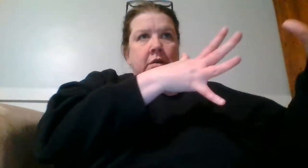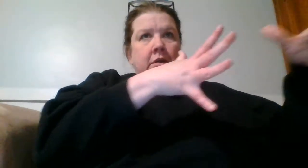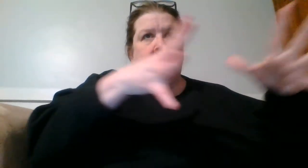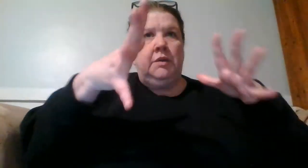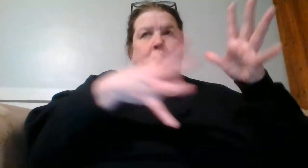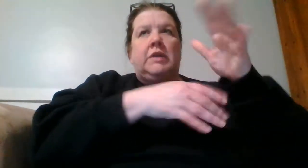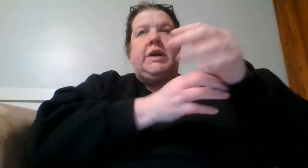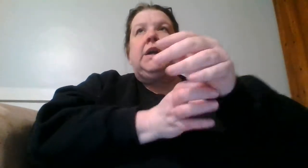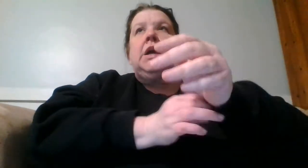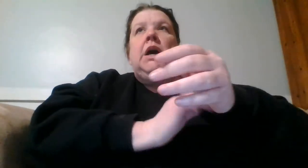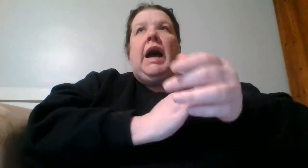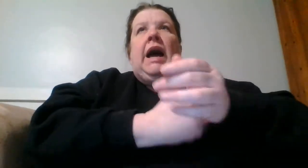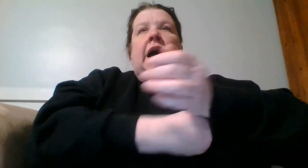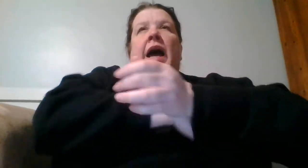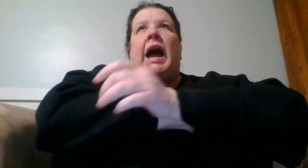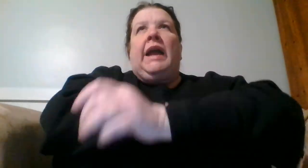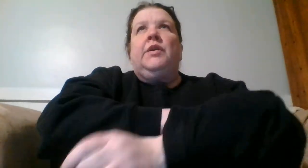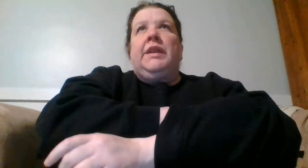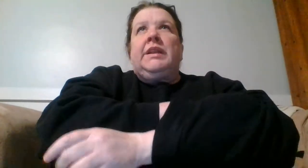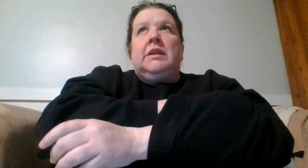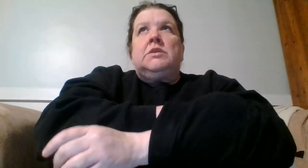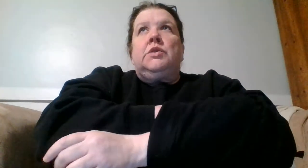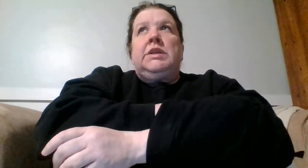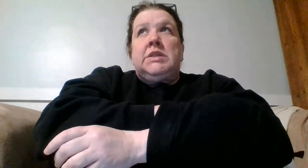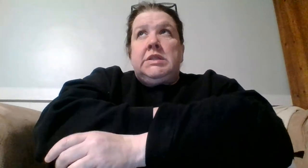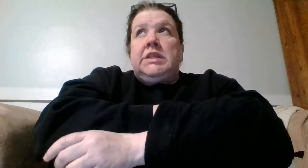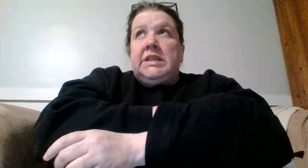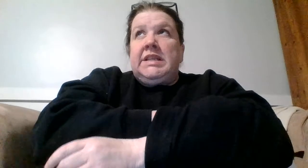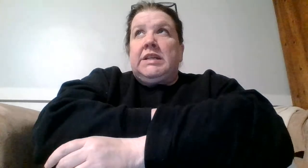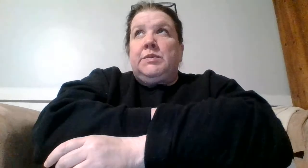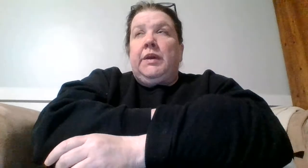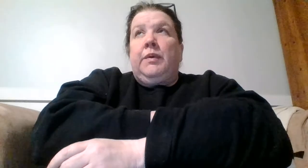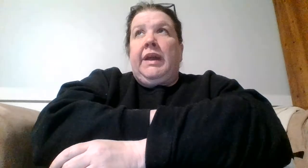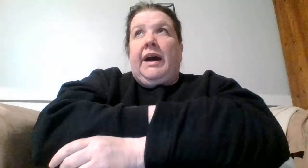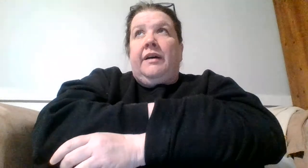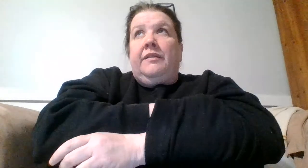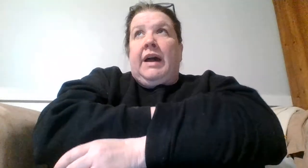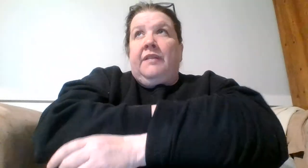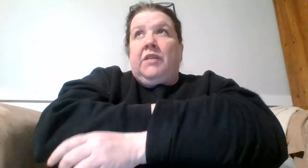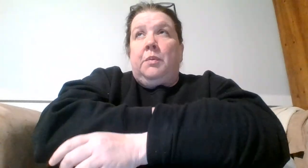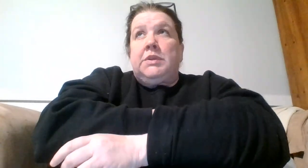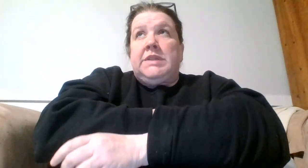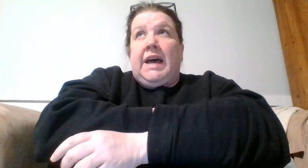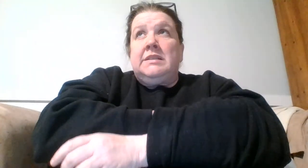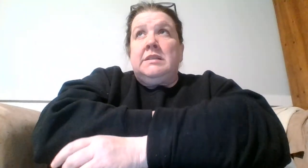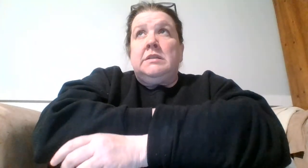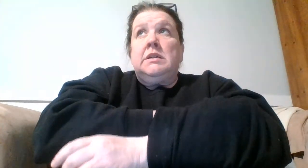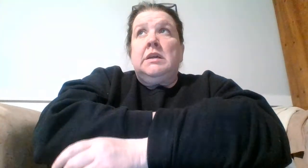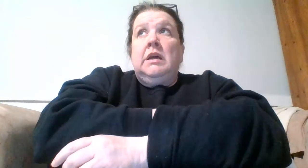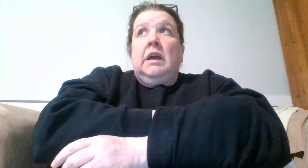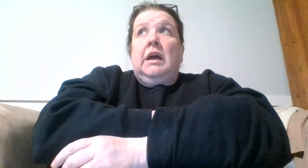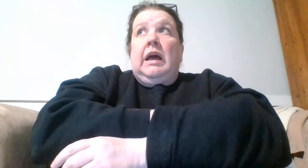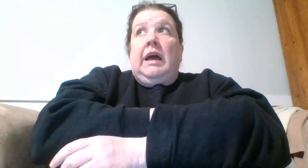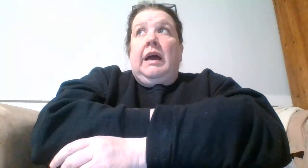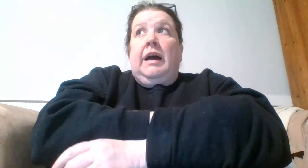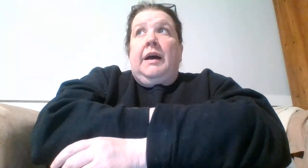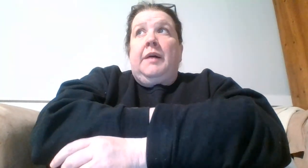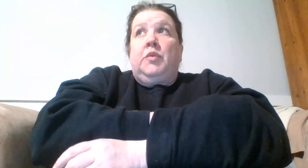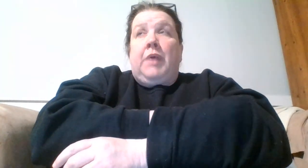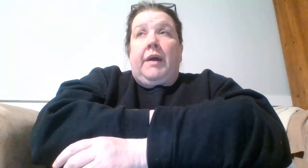you know, more on track. I know that, so this next week we have, I have a couple tests. We'll probably